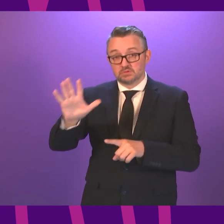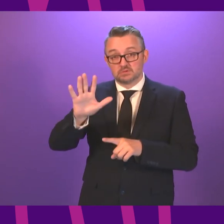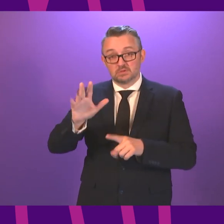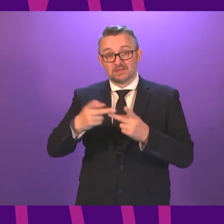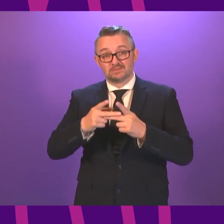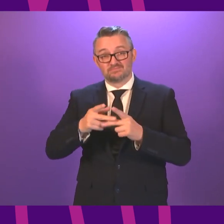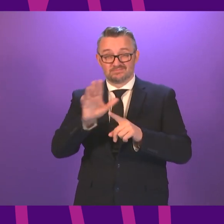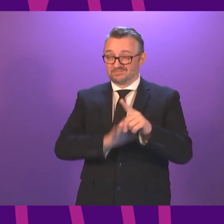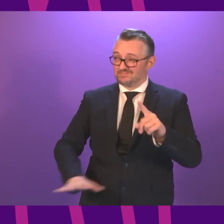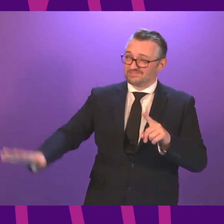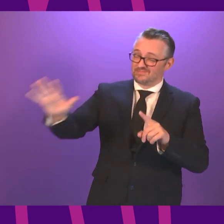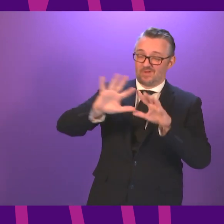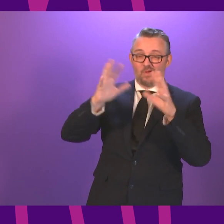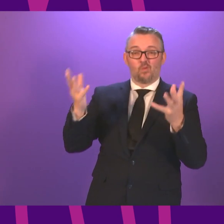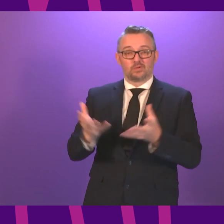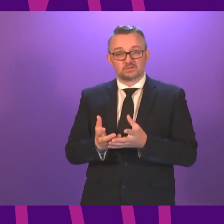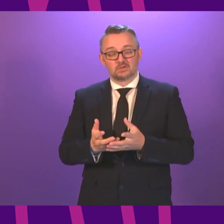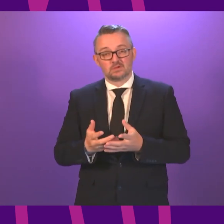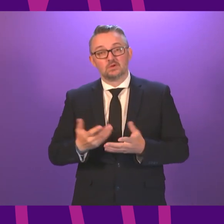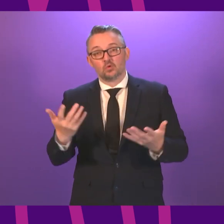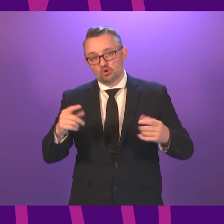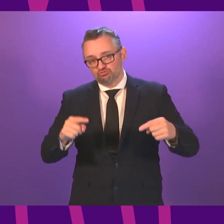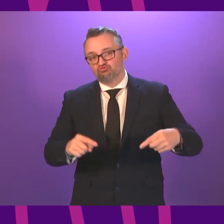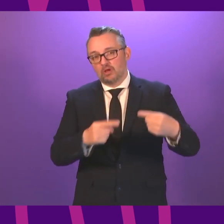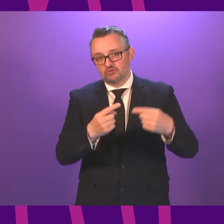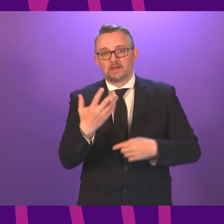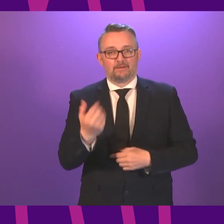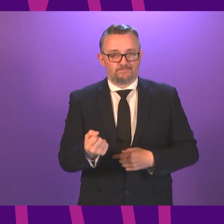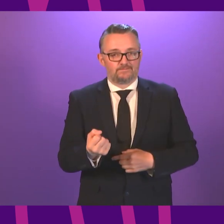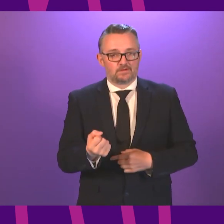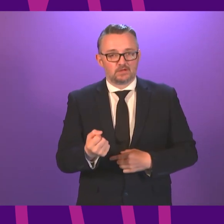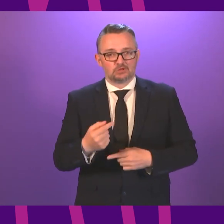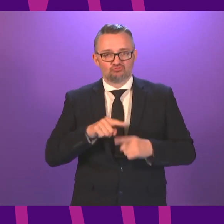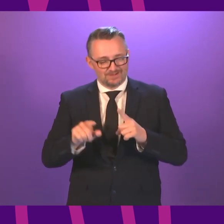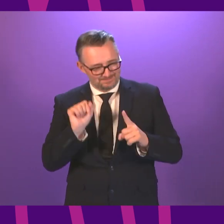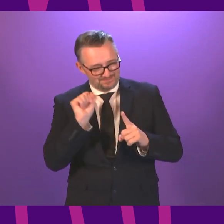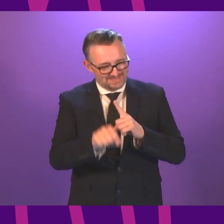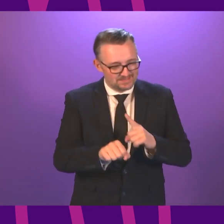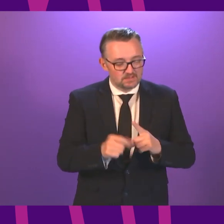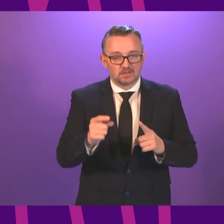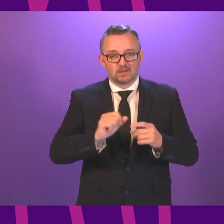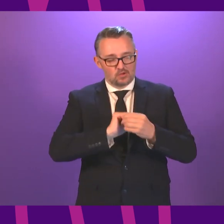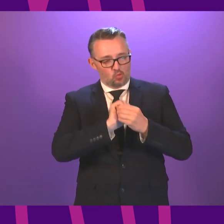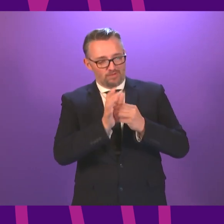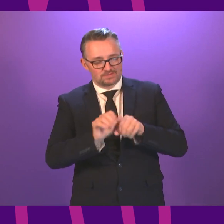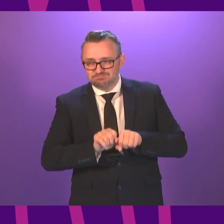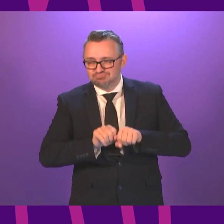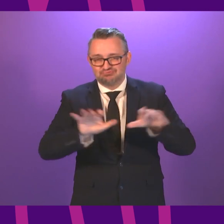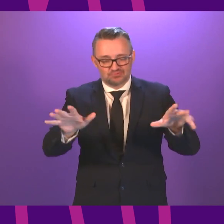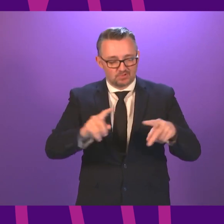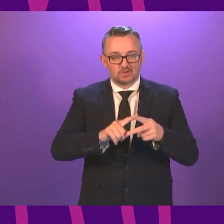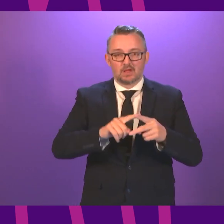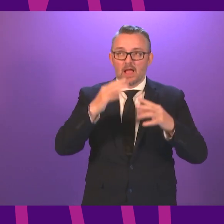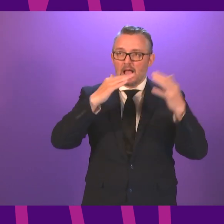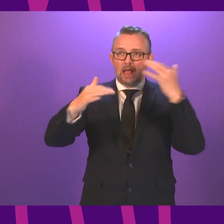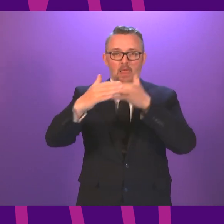across our world, we have massive challenges to confront and to overcome. A global pandemic, the climate